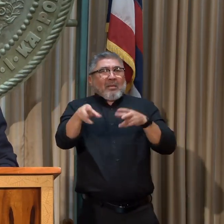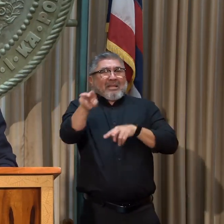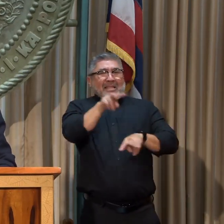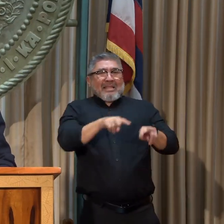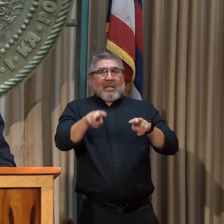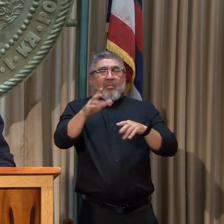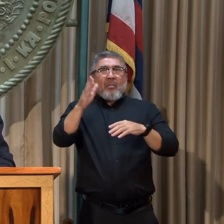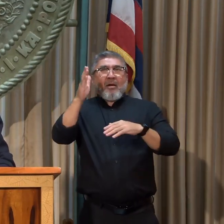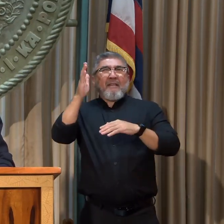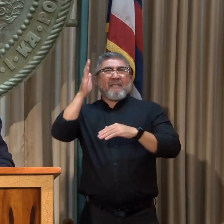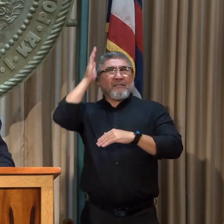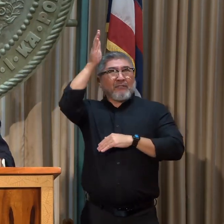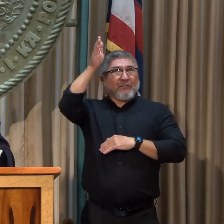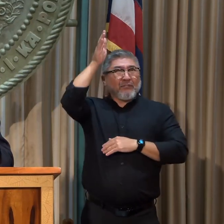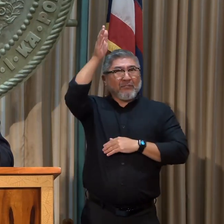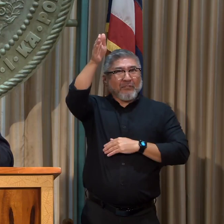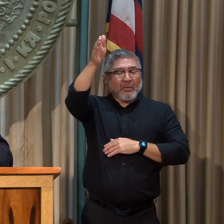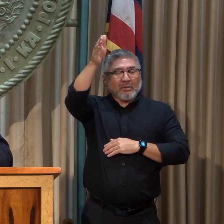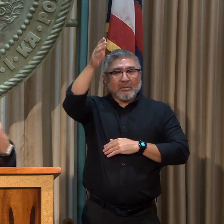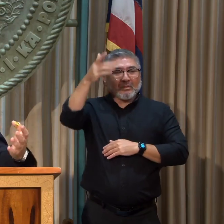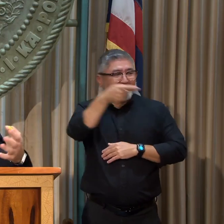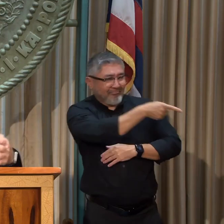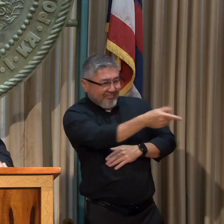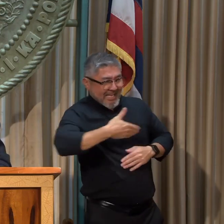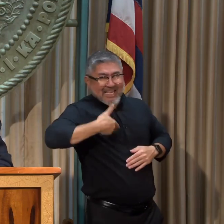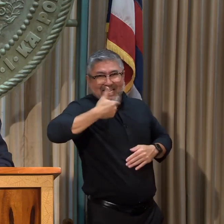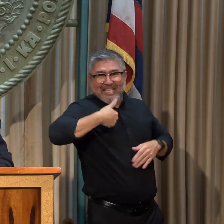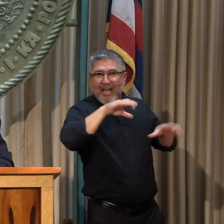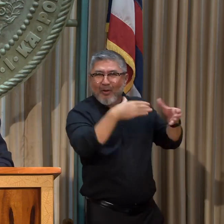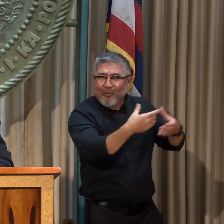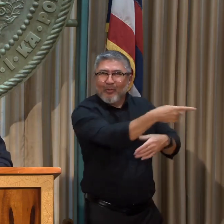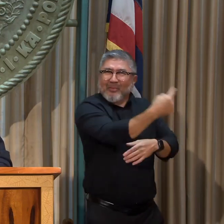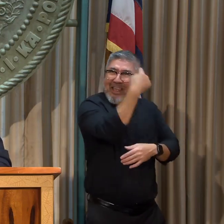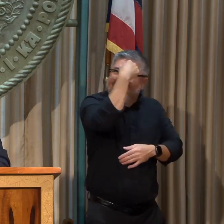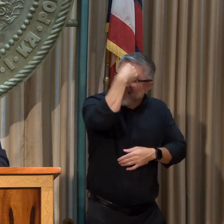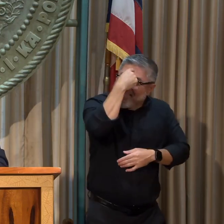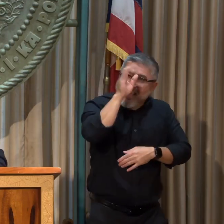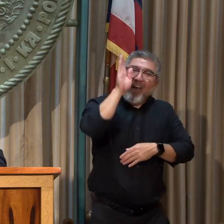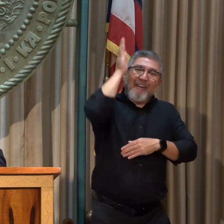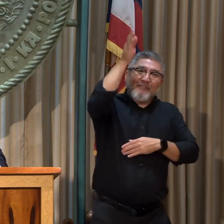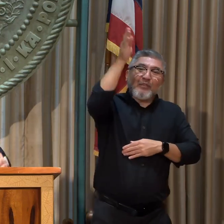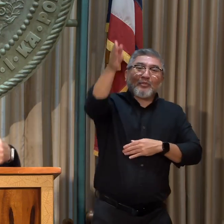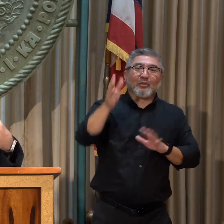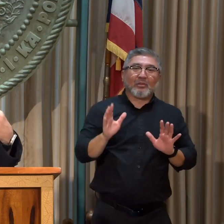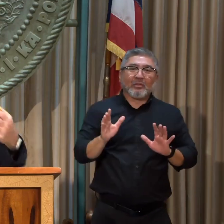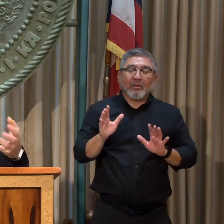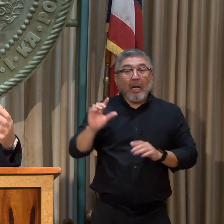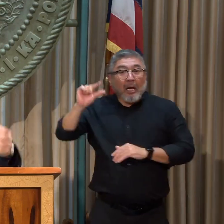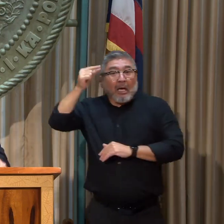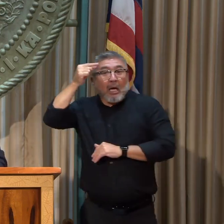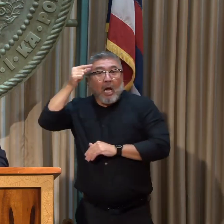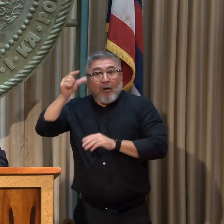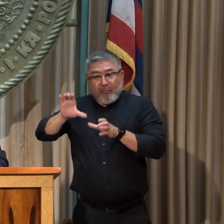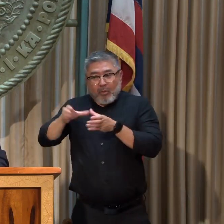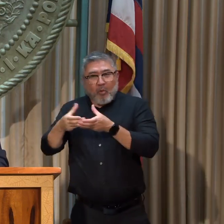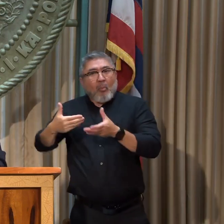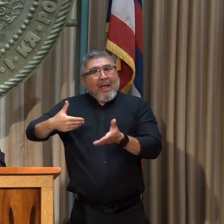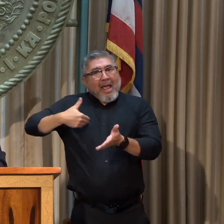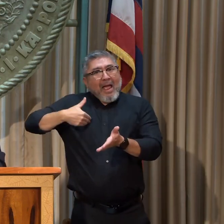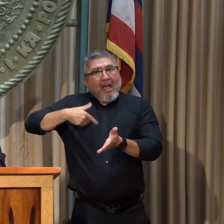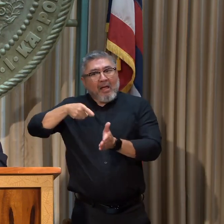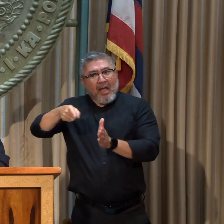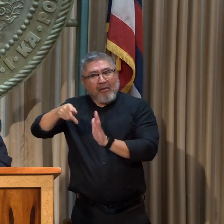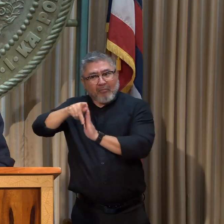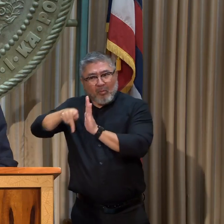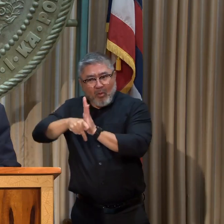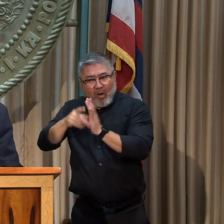do. we have these policies in mind but we don't often have the resources that come from the legislature.